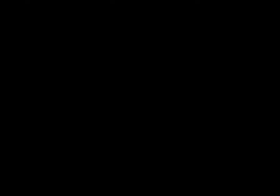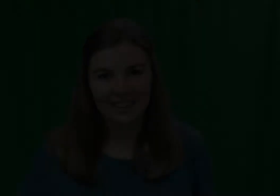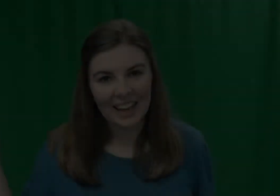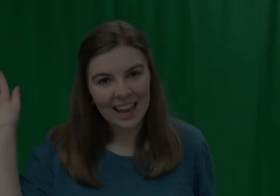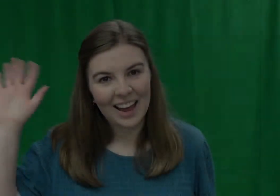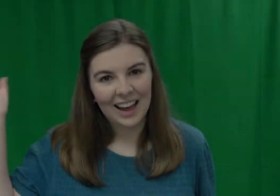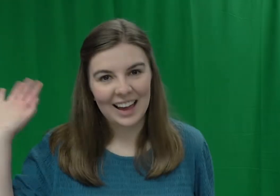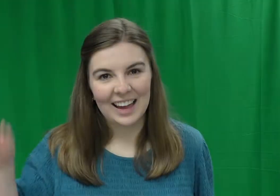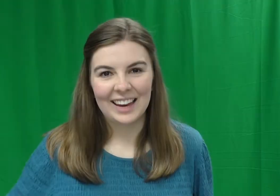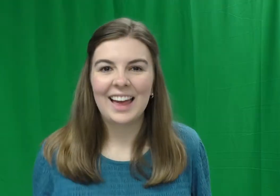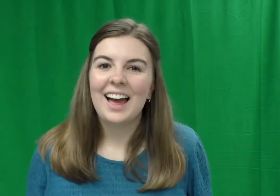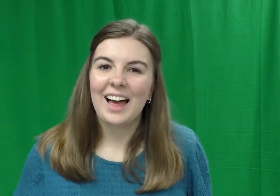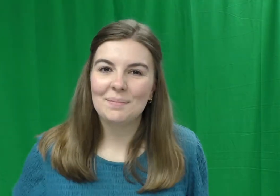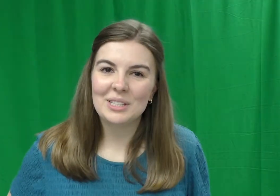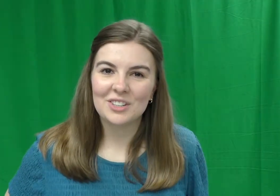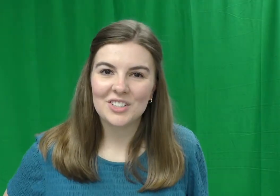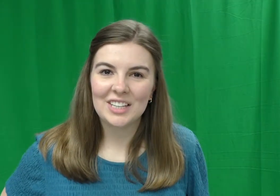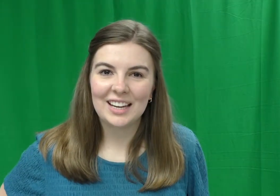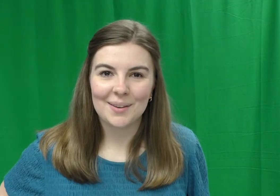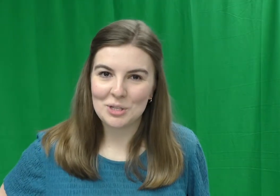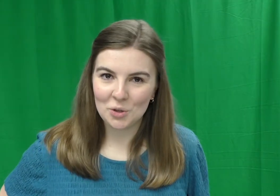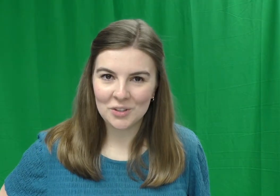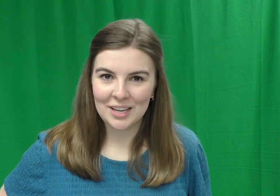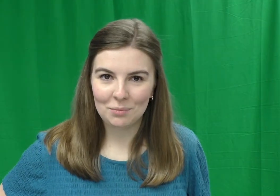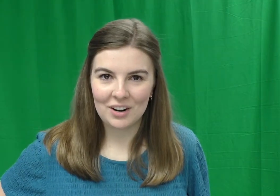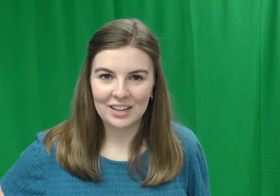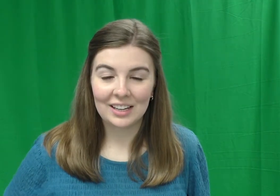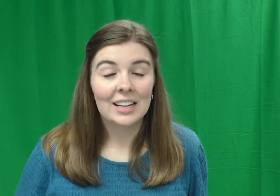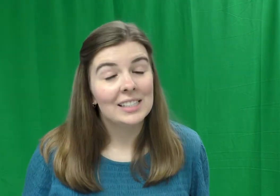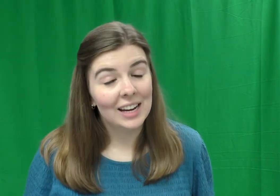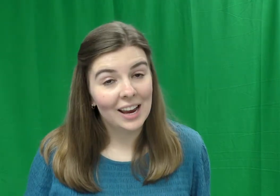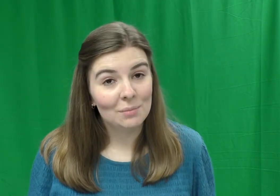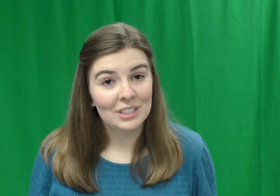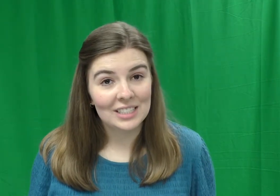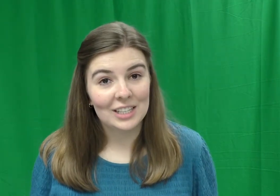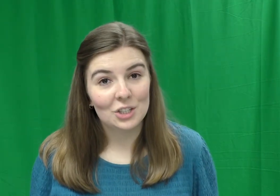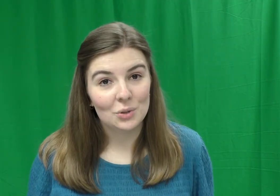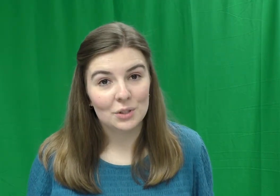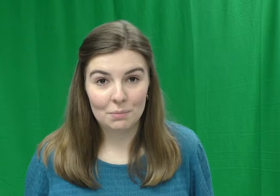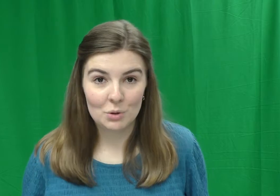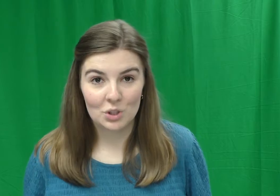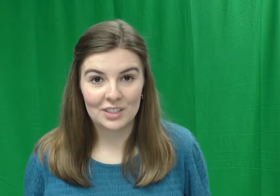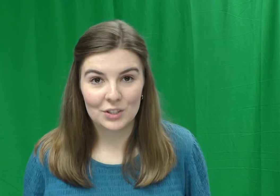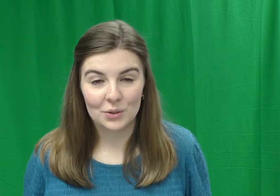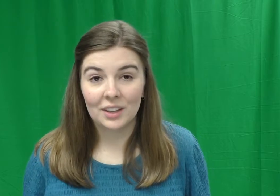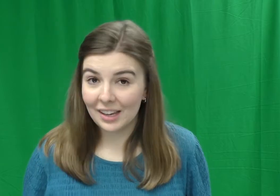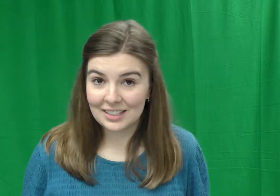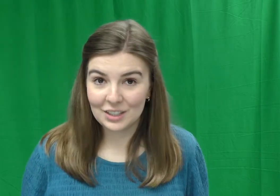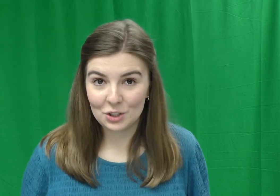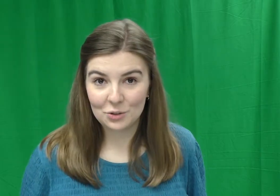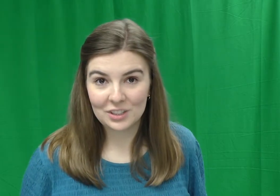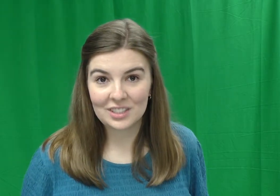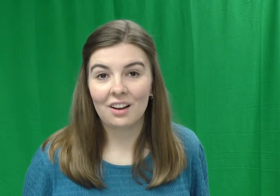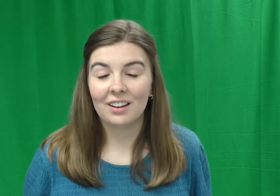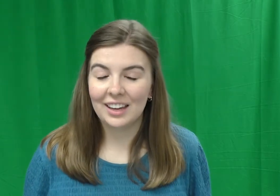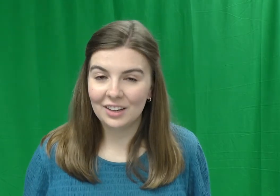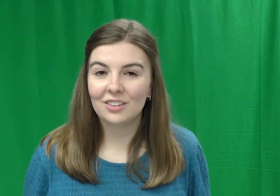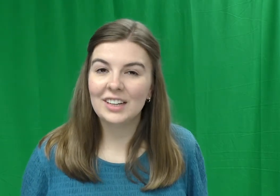Hi, I'm Ms. Darcy and I'm a children's librarian. Today I'm going to teach you some motions to the classic children's song, Hickory